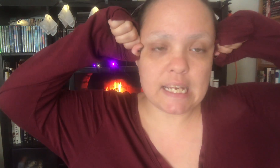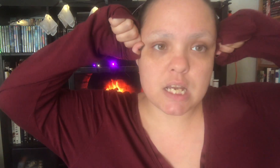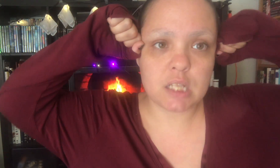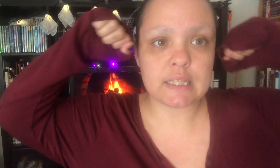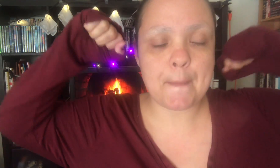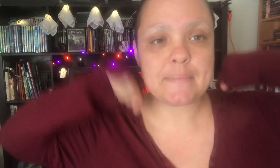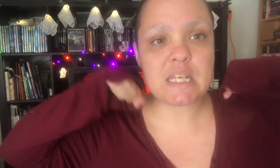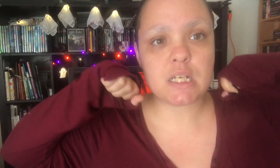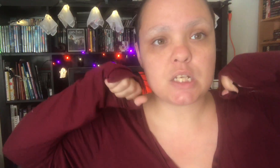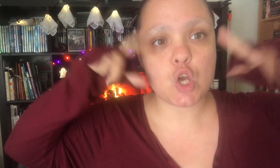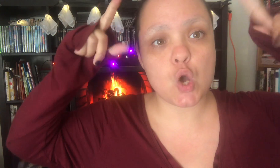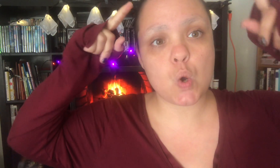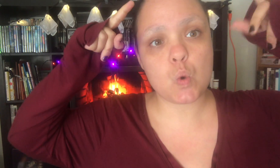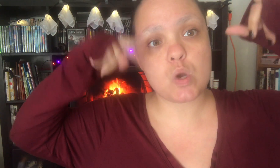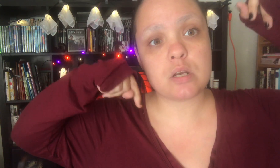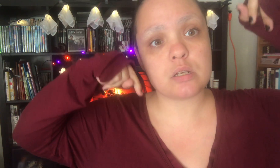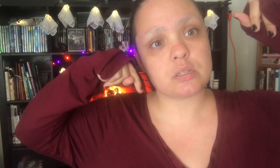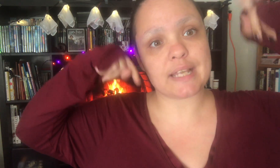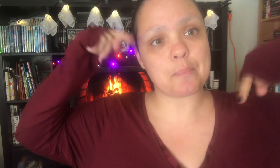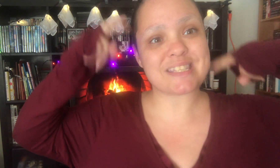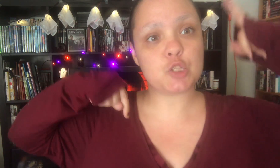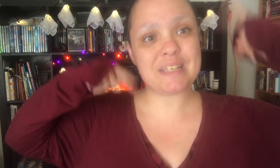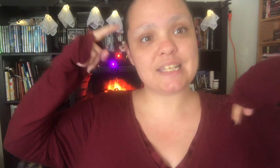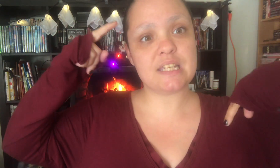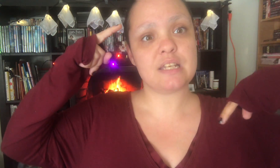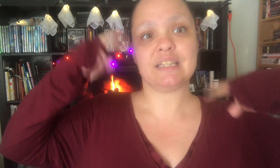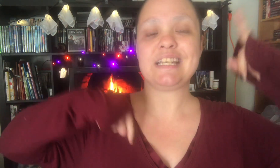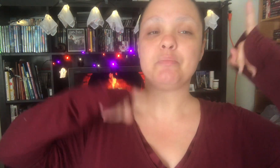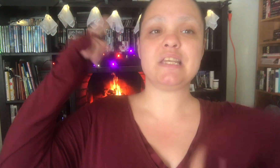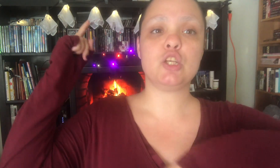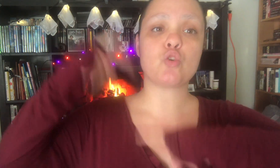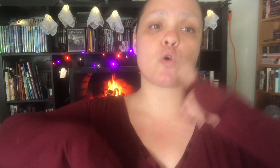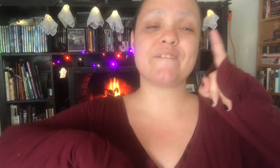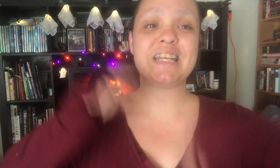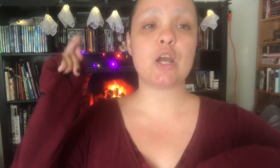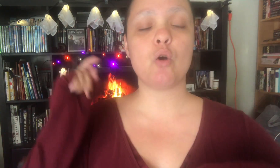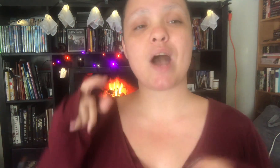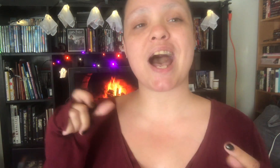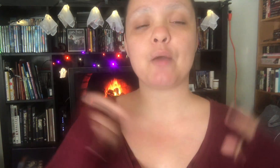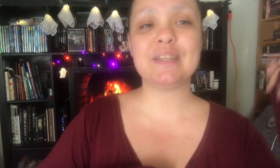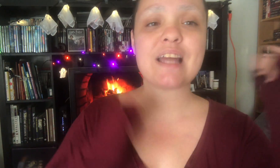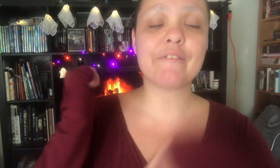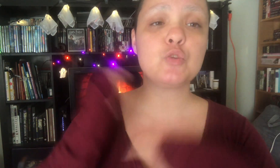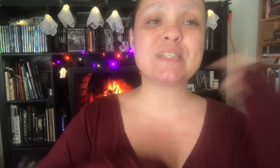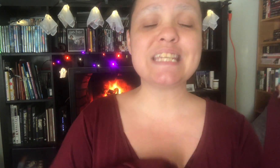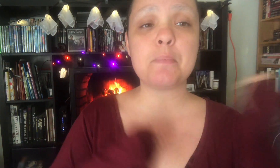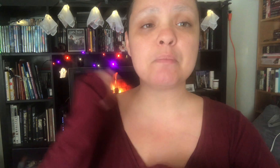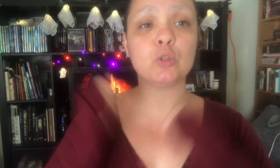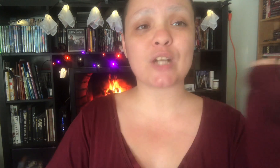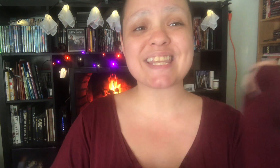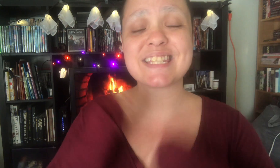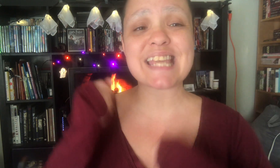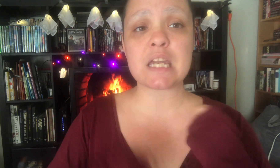let me know. Like message me, link me your video. I would love to see people try this thing.